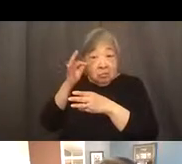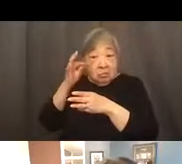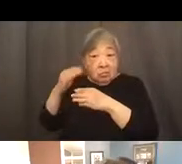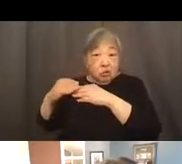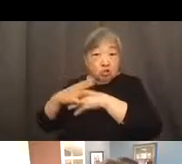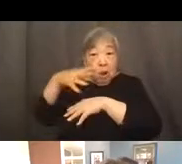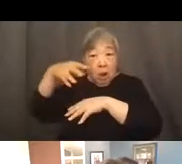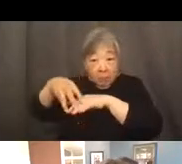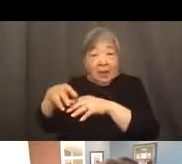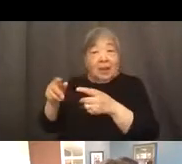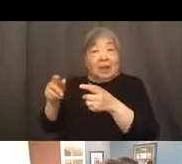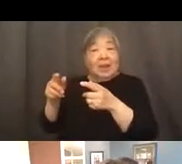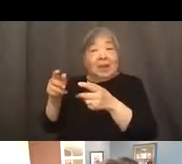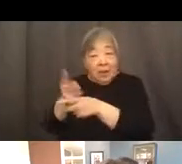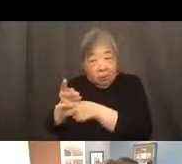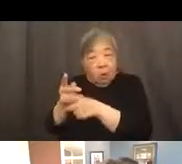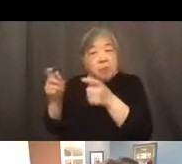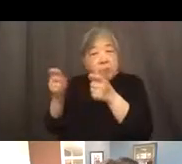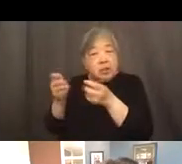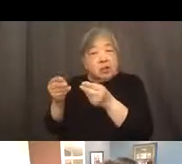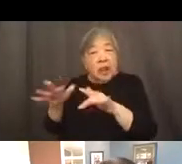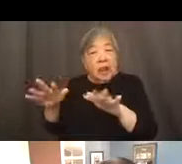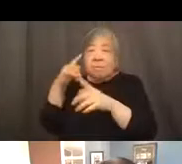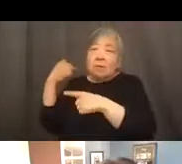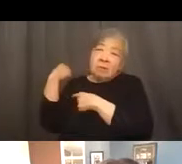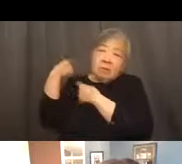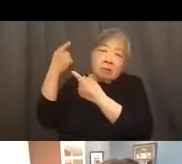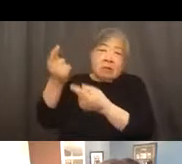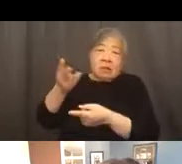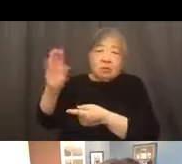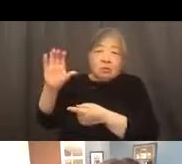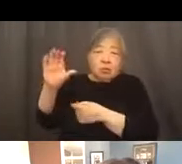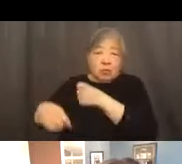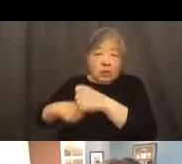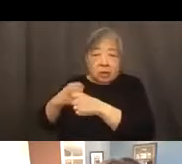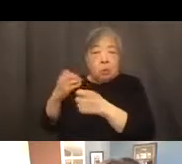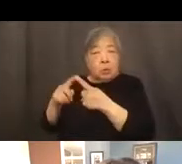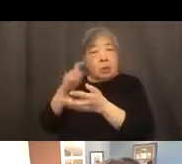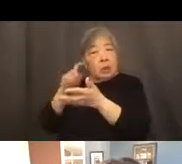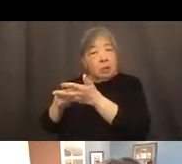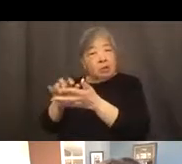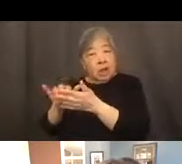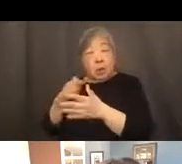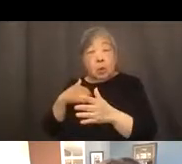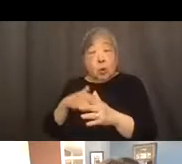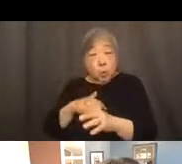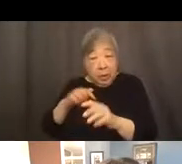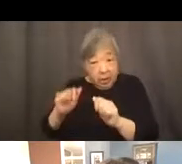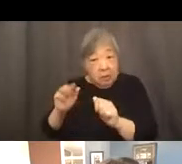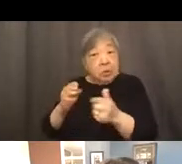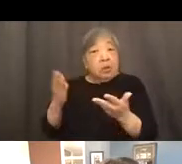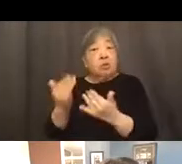managed these lands for so many centuries, and just wanted to acknowledge that we're able to be here today because